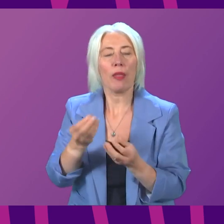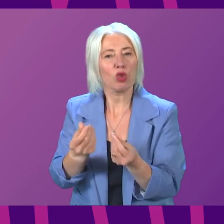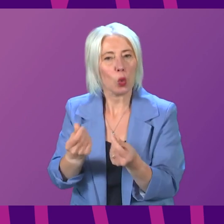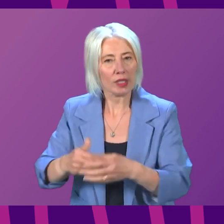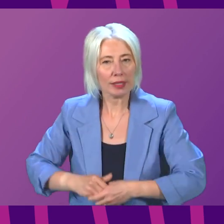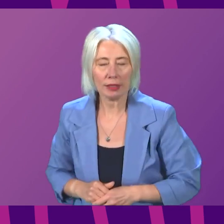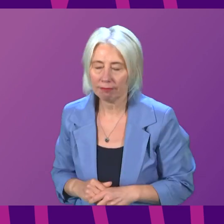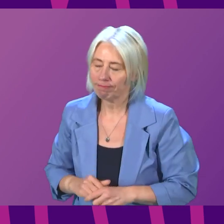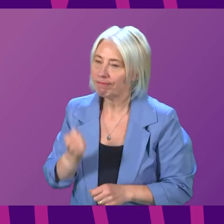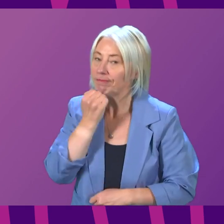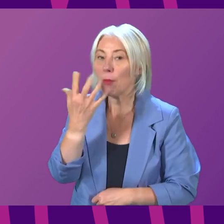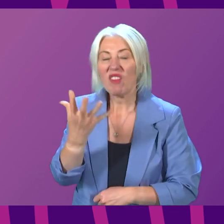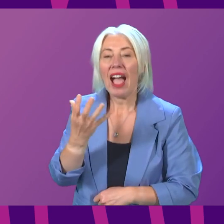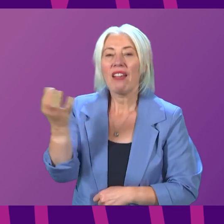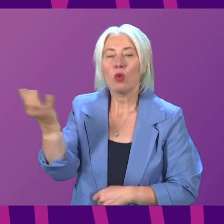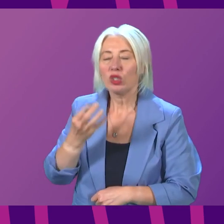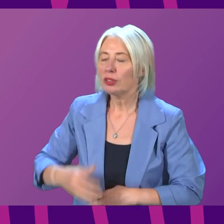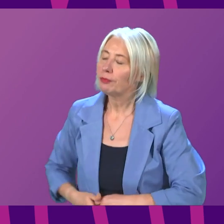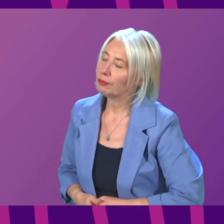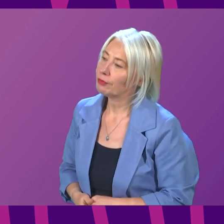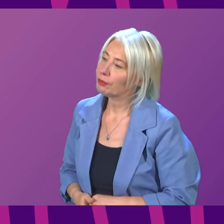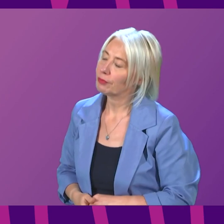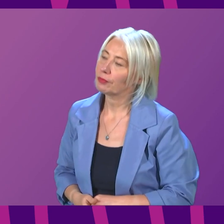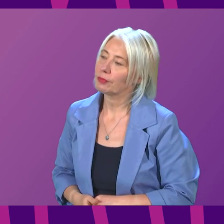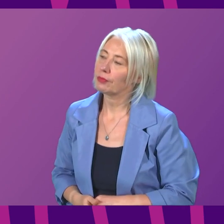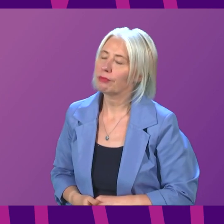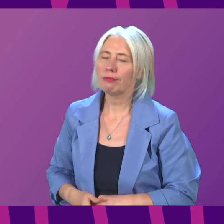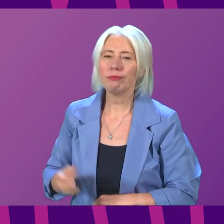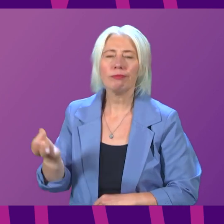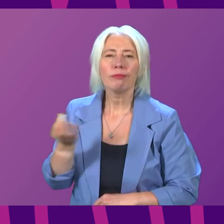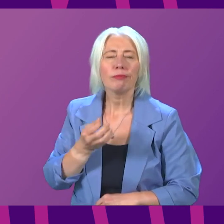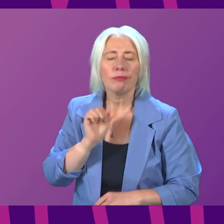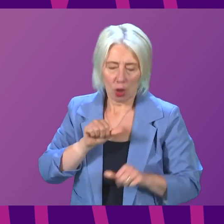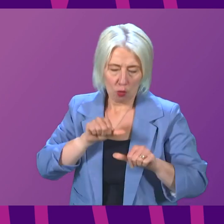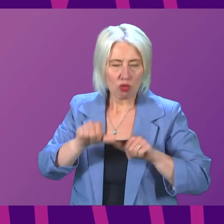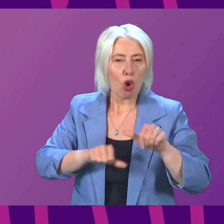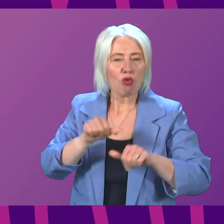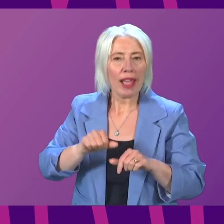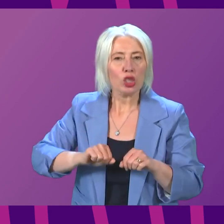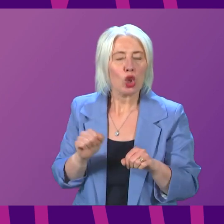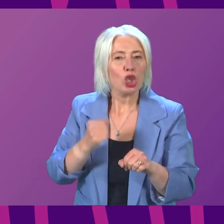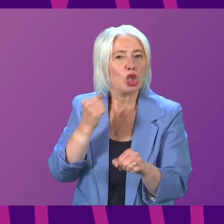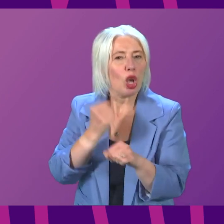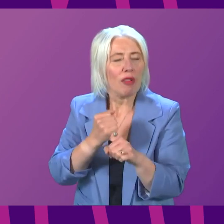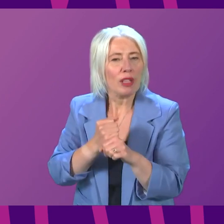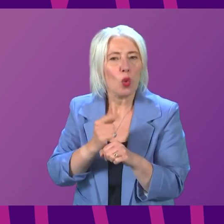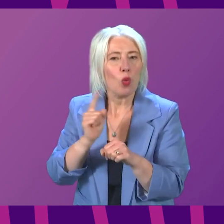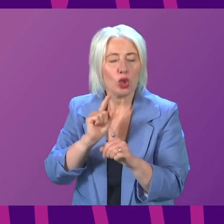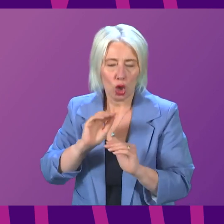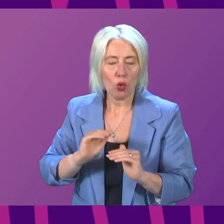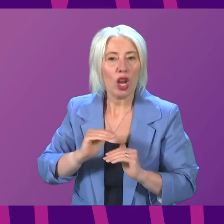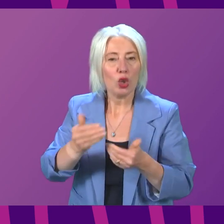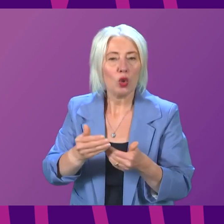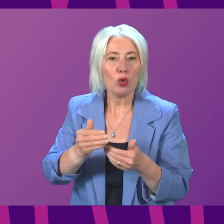Question number five, Mercedes Gualbo. To ask the First Minister what progress the Scottish Government is making towards introducing an